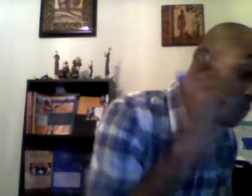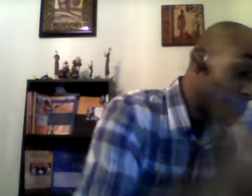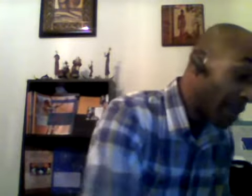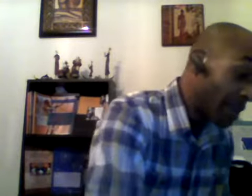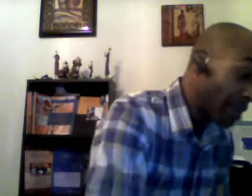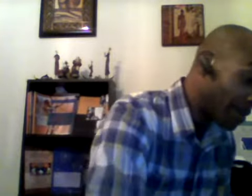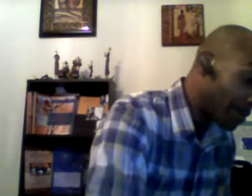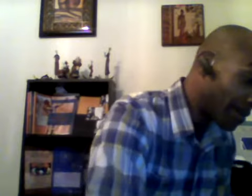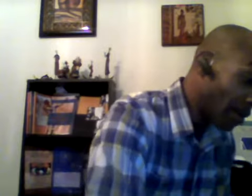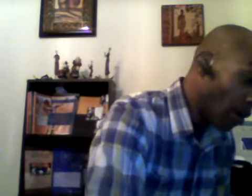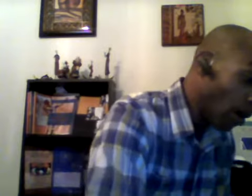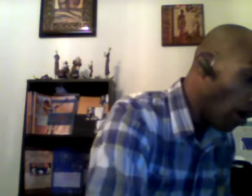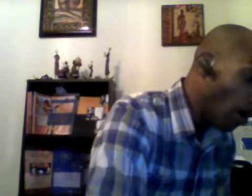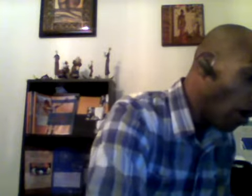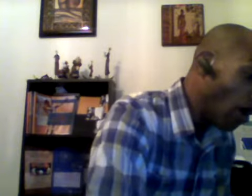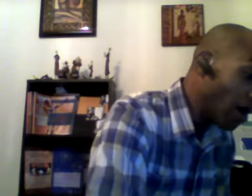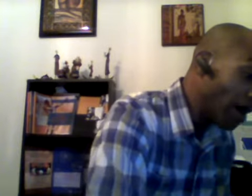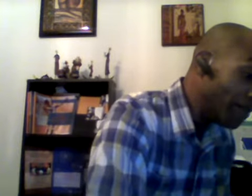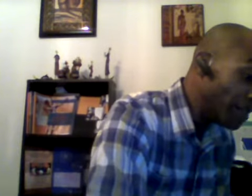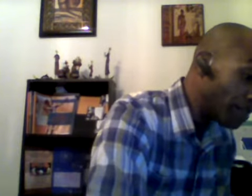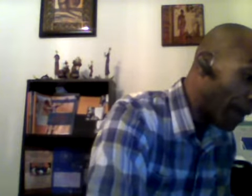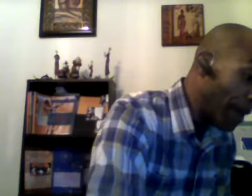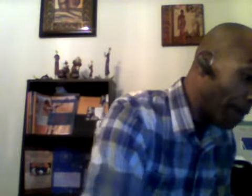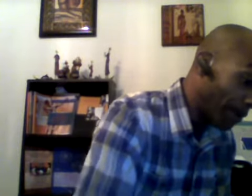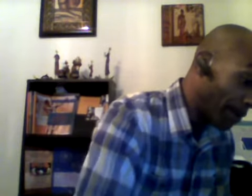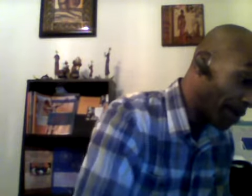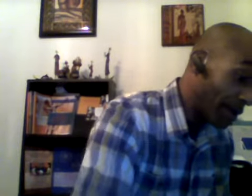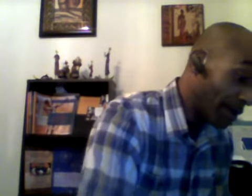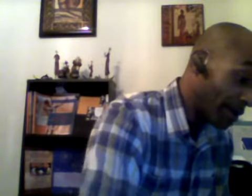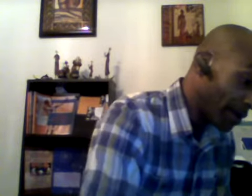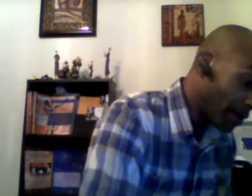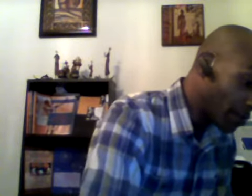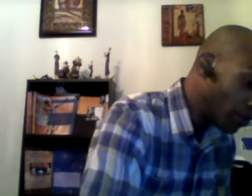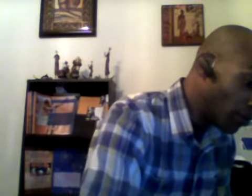would take all of this paper to